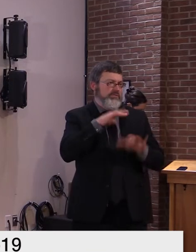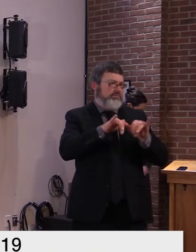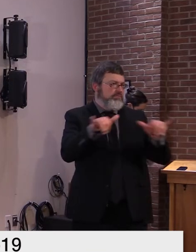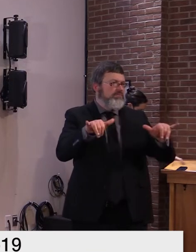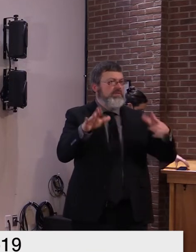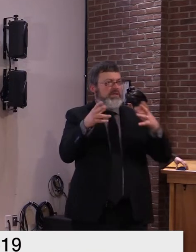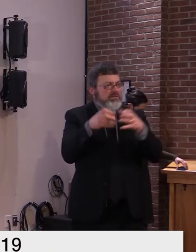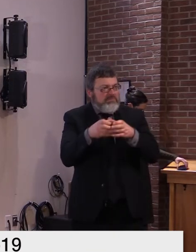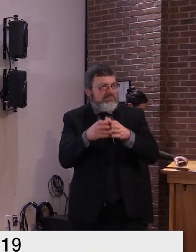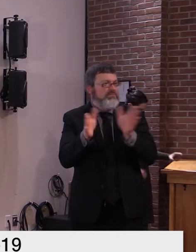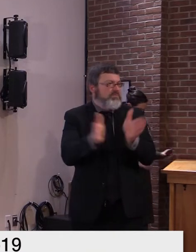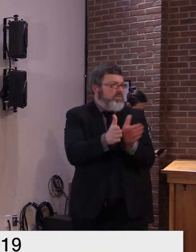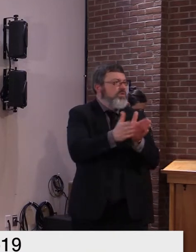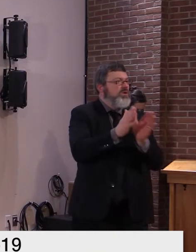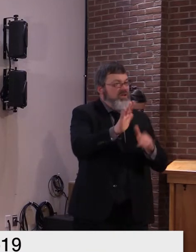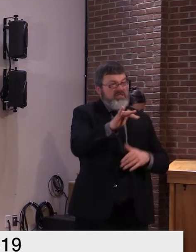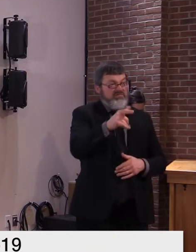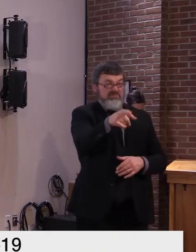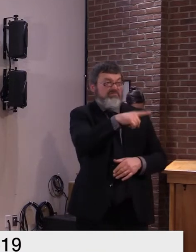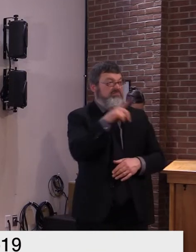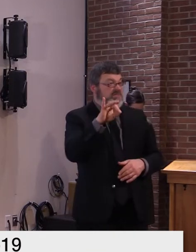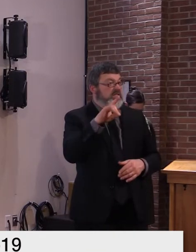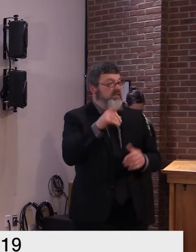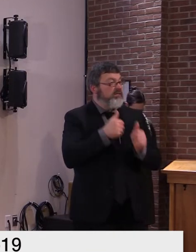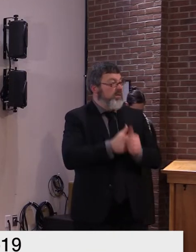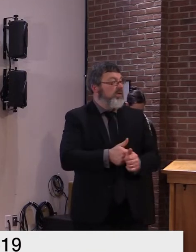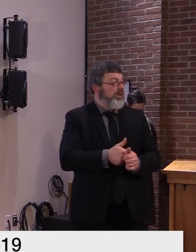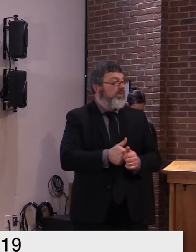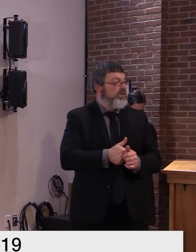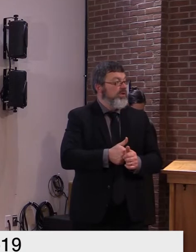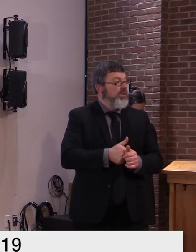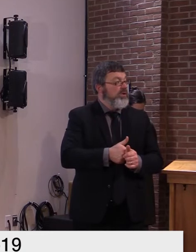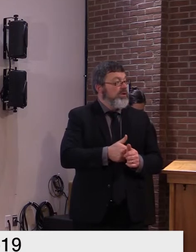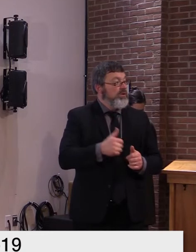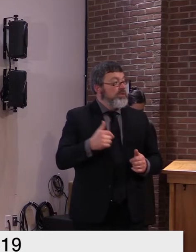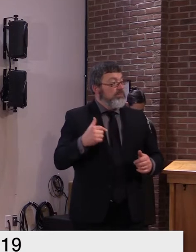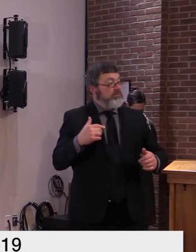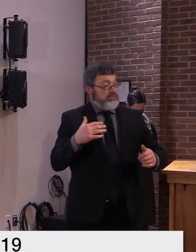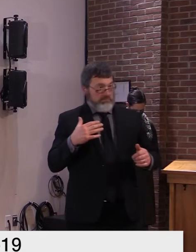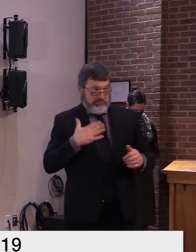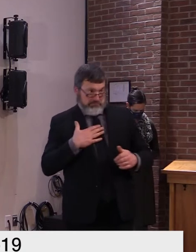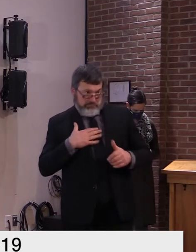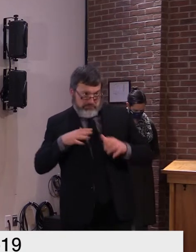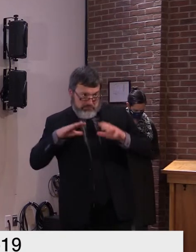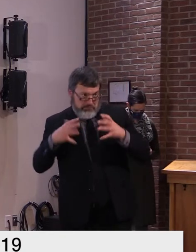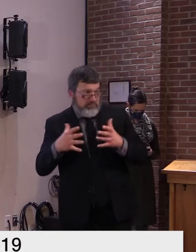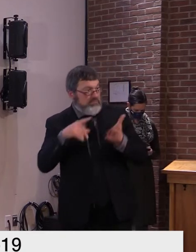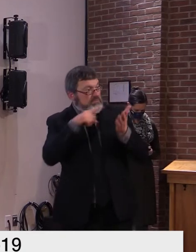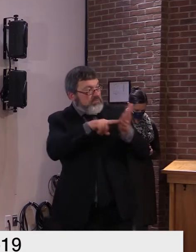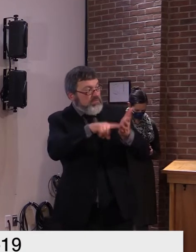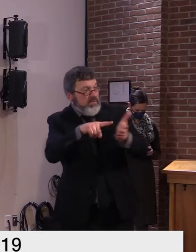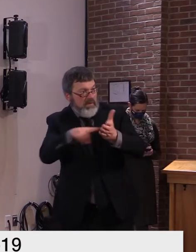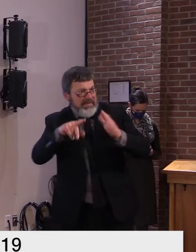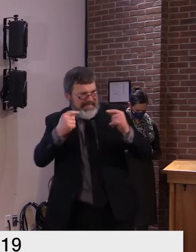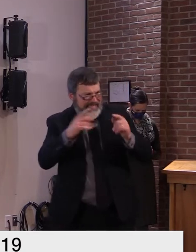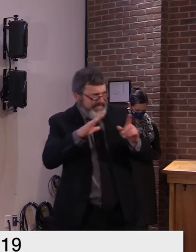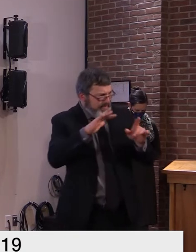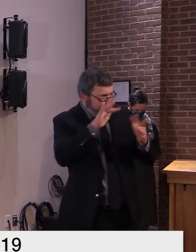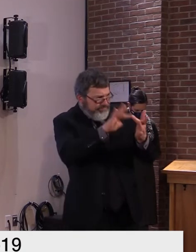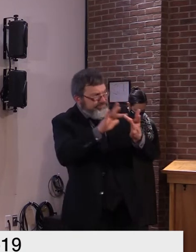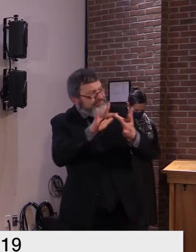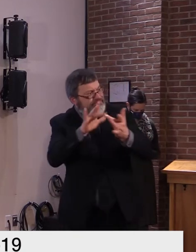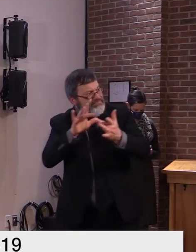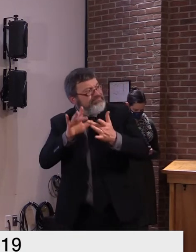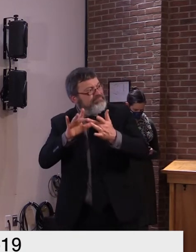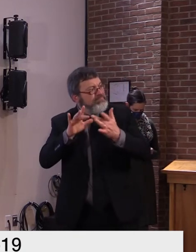coming from this holiday but we are still seeing about 100 to 120 cases a day which is a